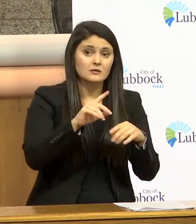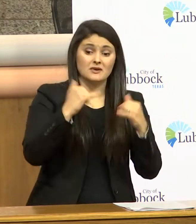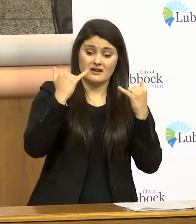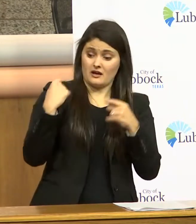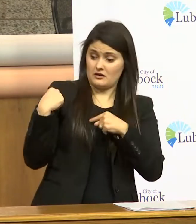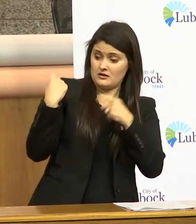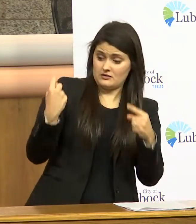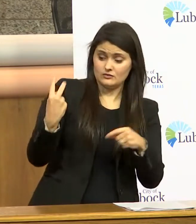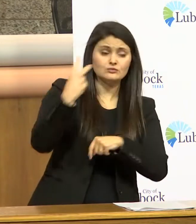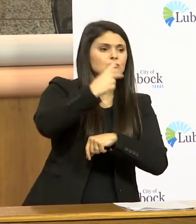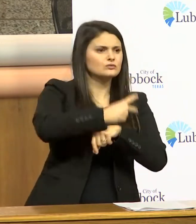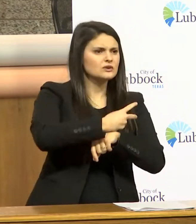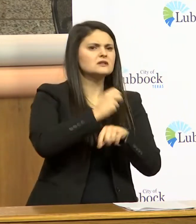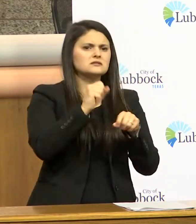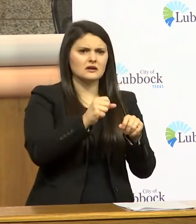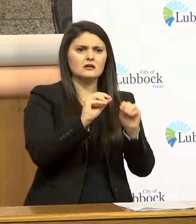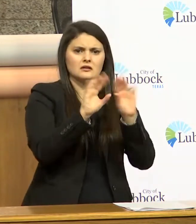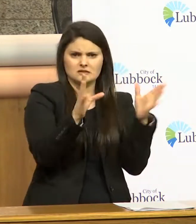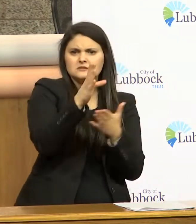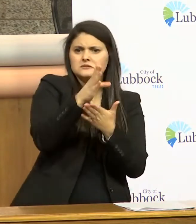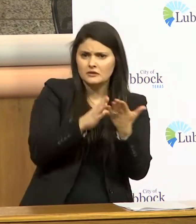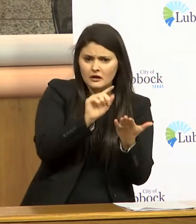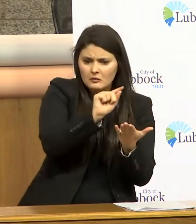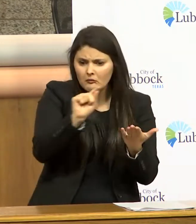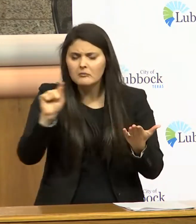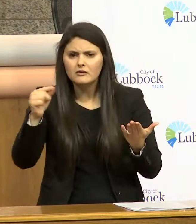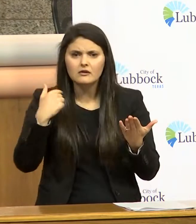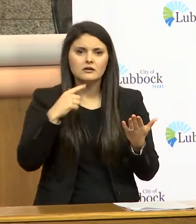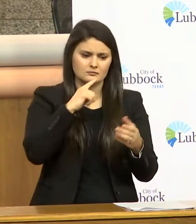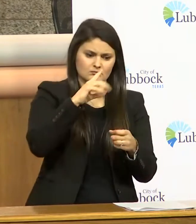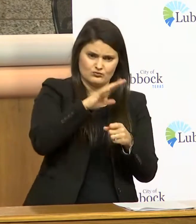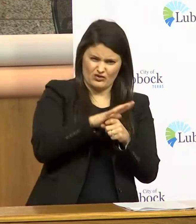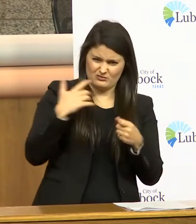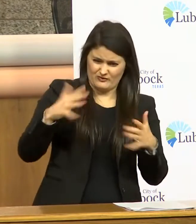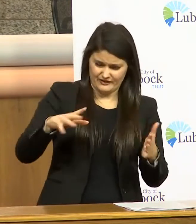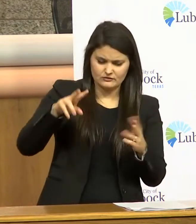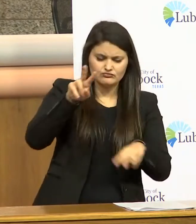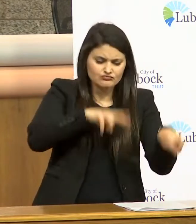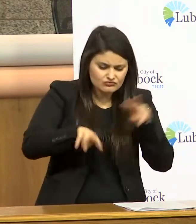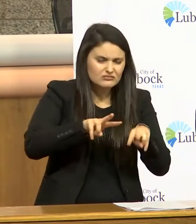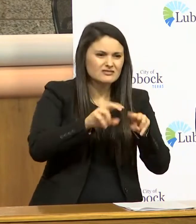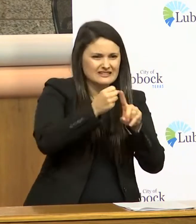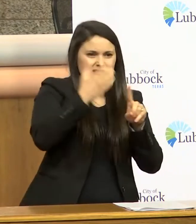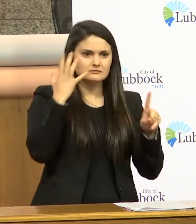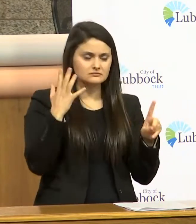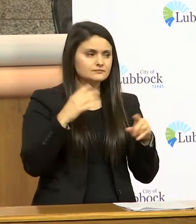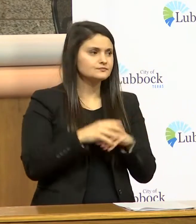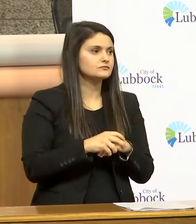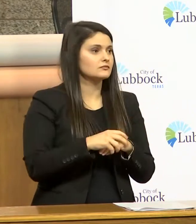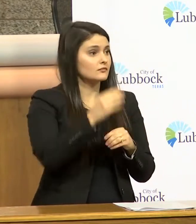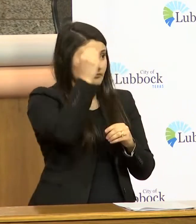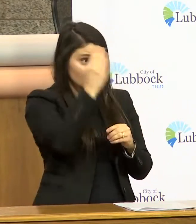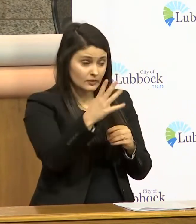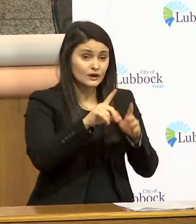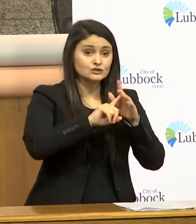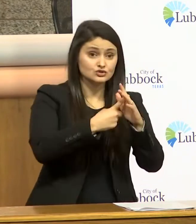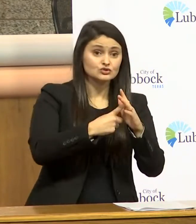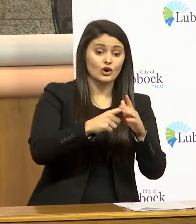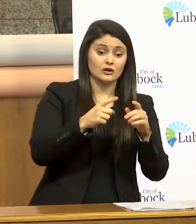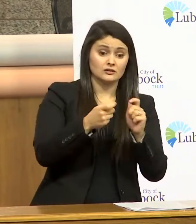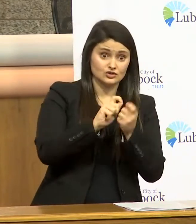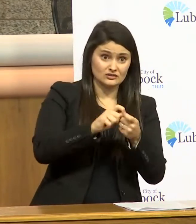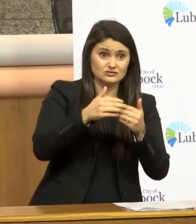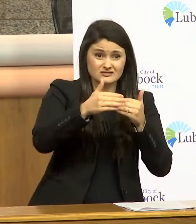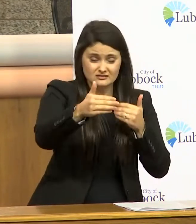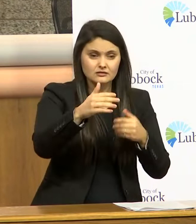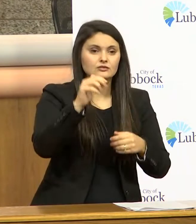two days we can make some clarifications and we promised that we would look at this and do this and we're doing so by the way these changes take effect tomorrow at 6